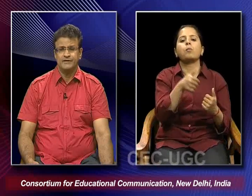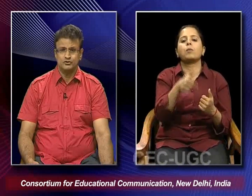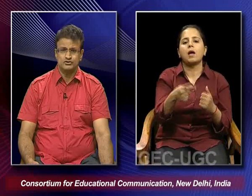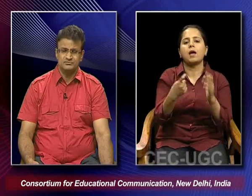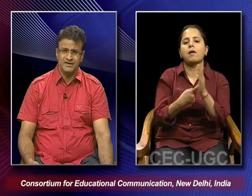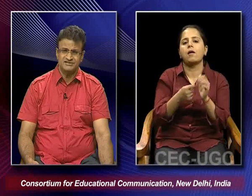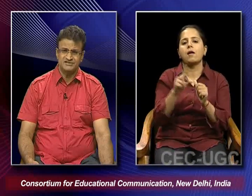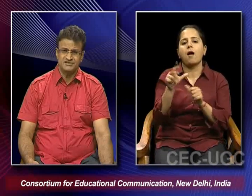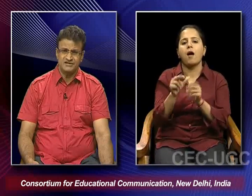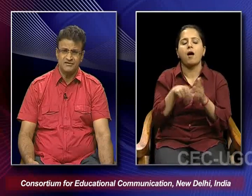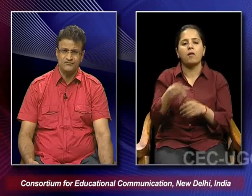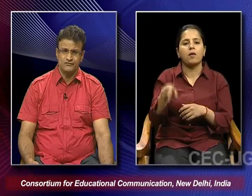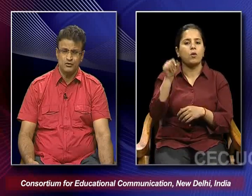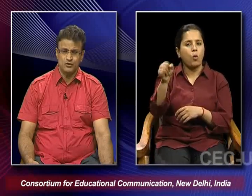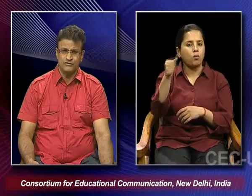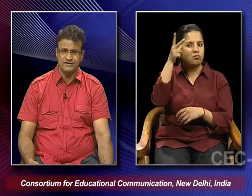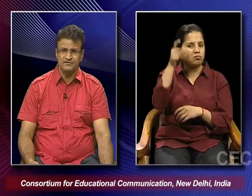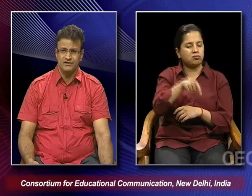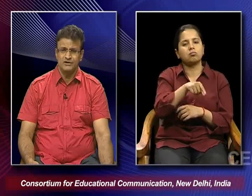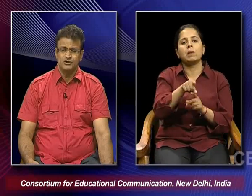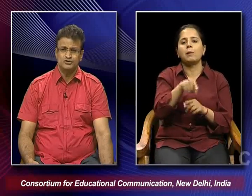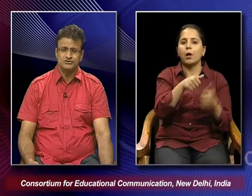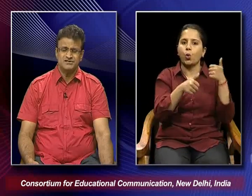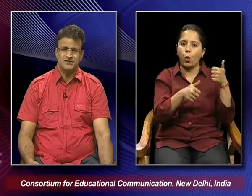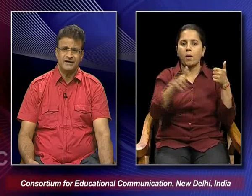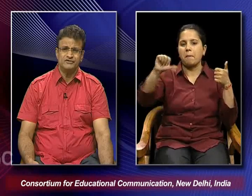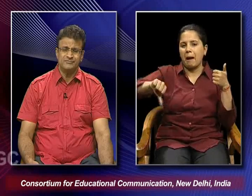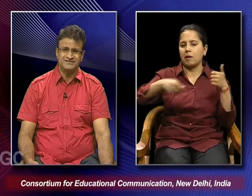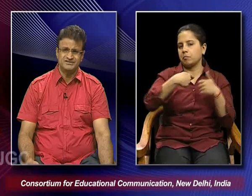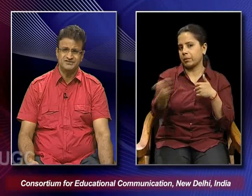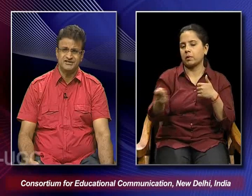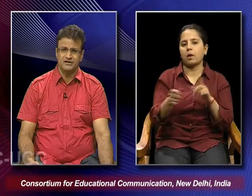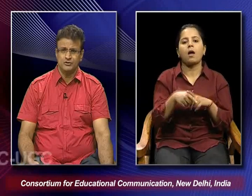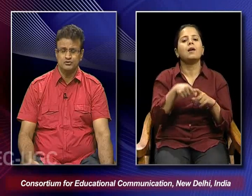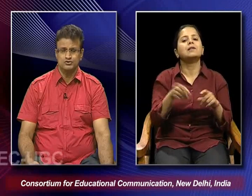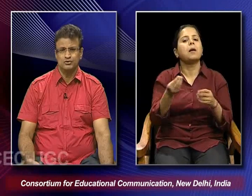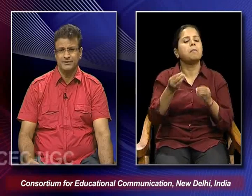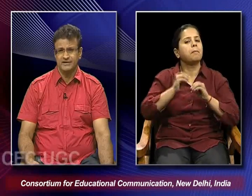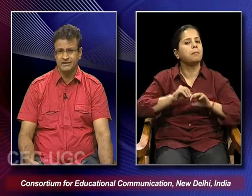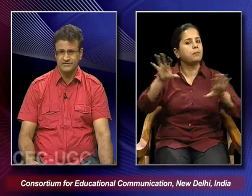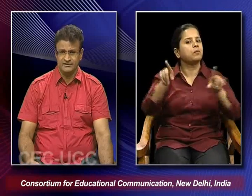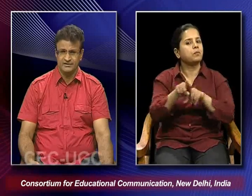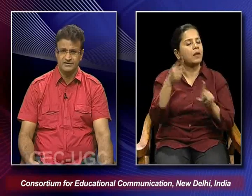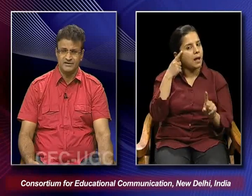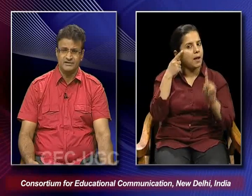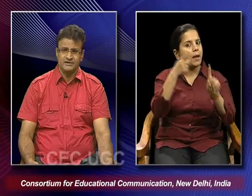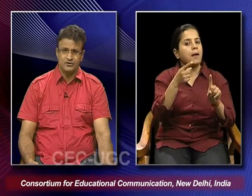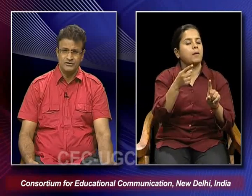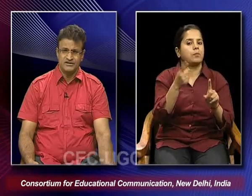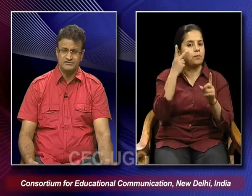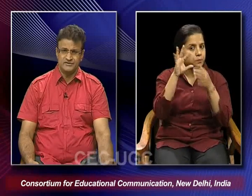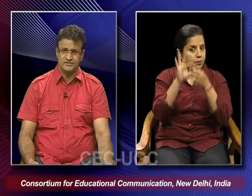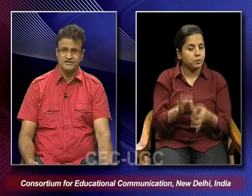And it also symbolises the triumph of good over evil. So such kind of messages they are also being given in that